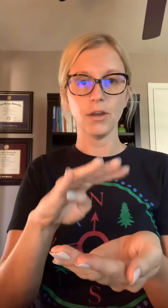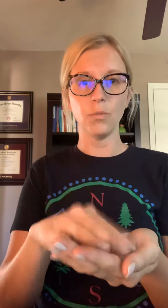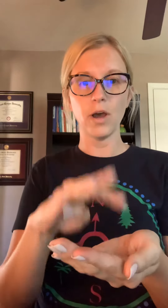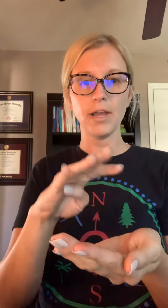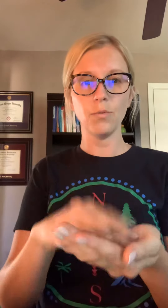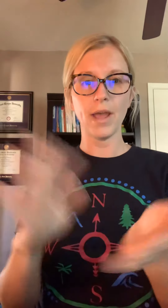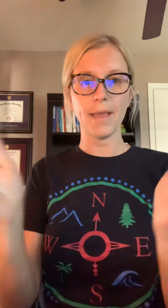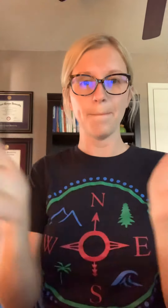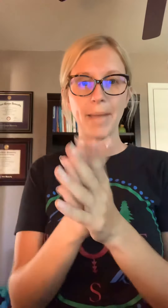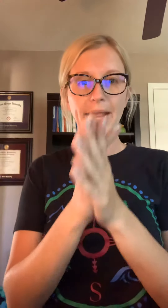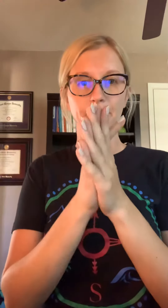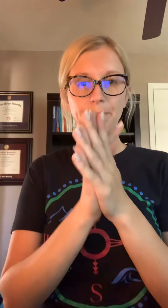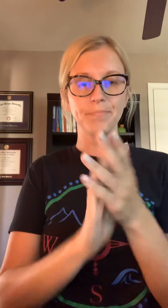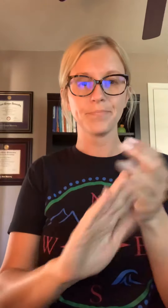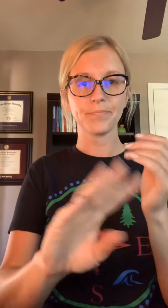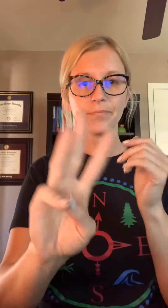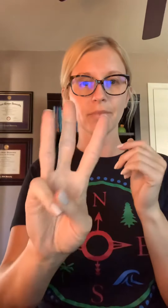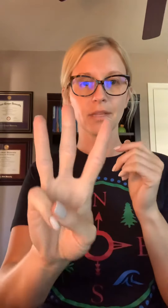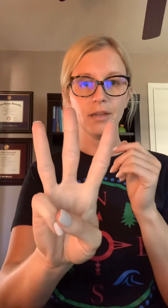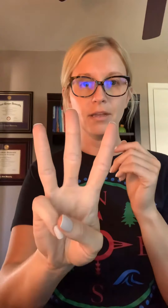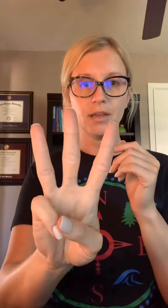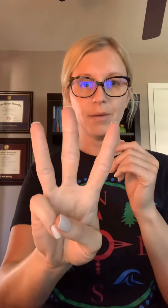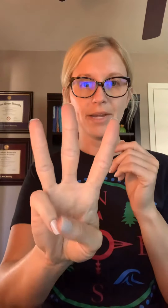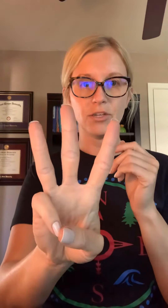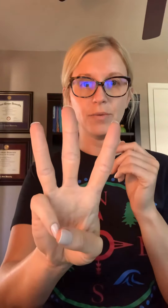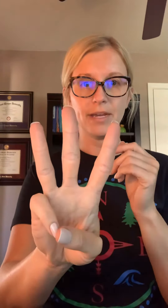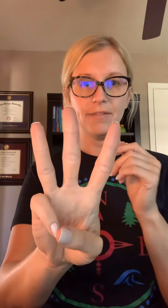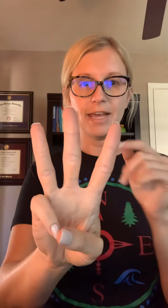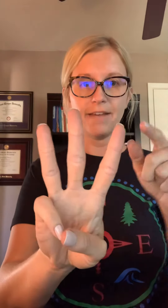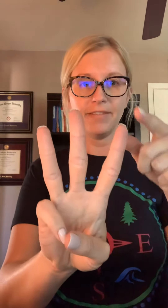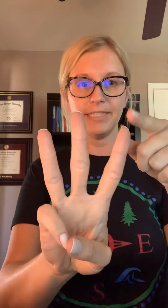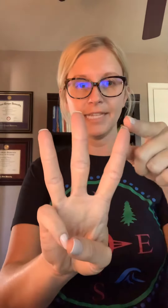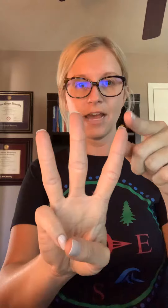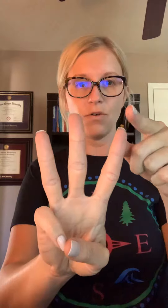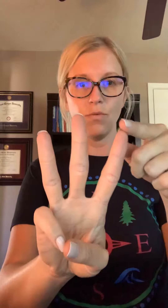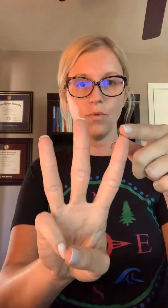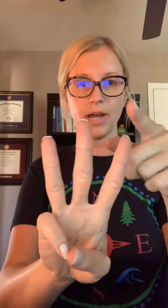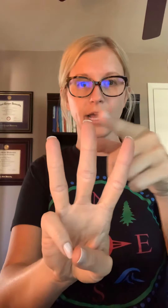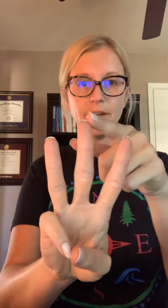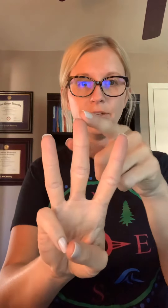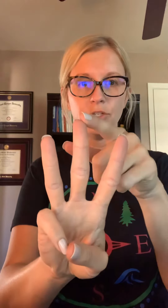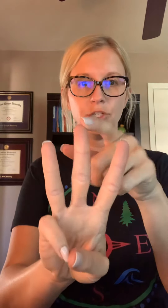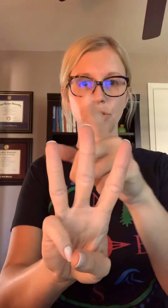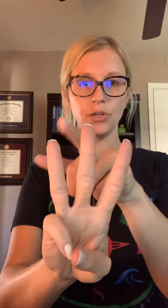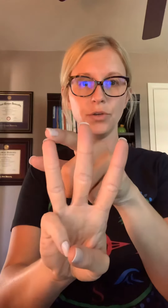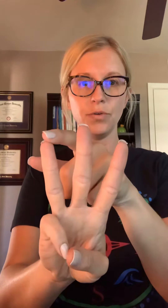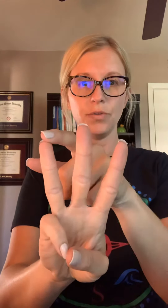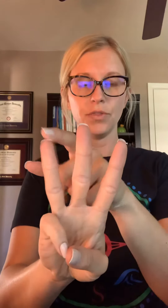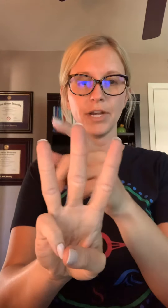one went BAM! How many do we have left? Let's count one two three.